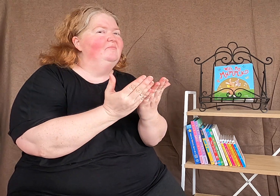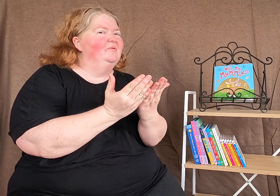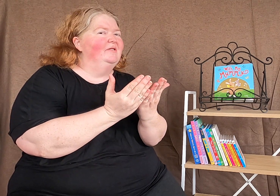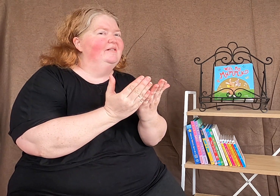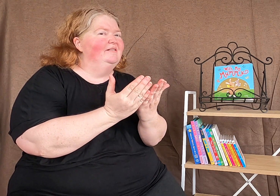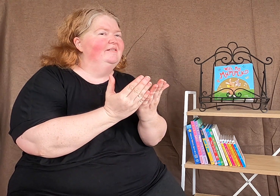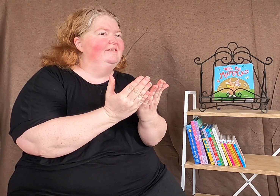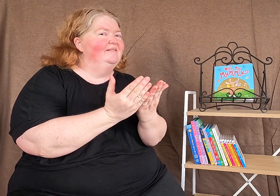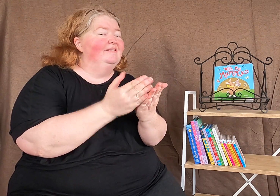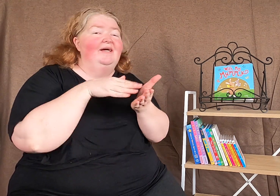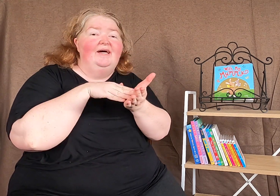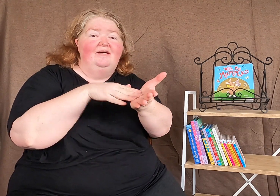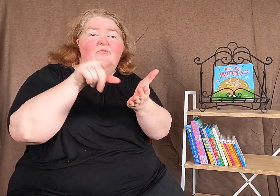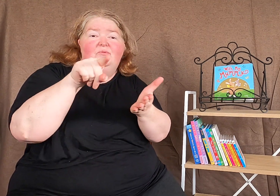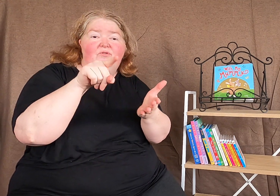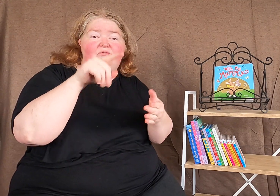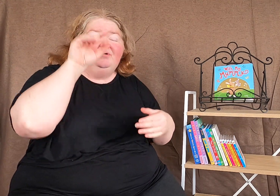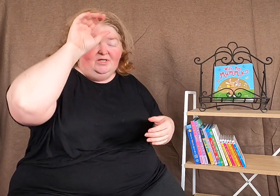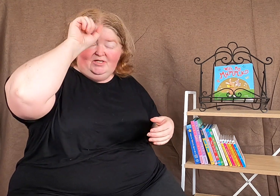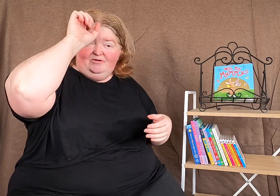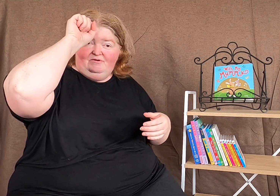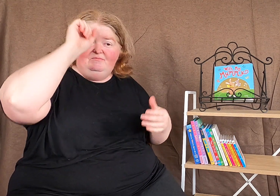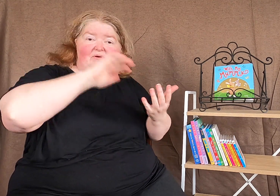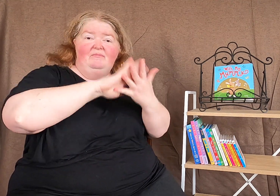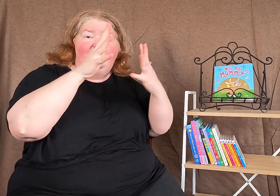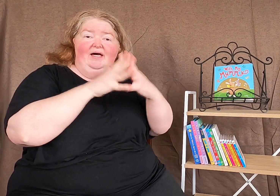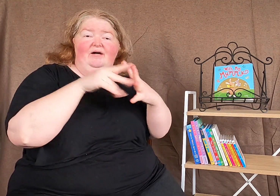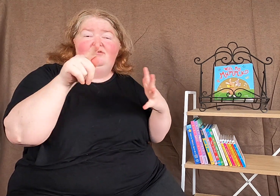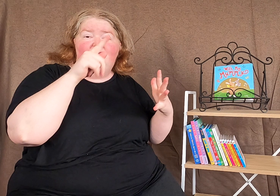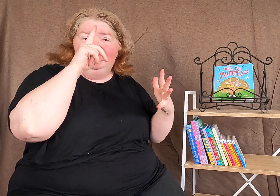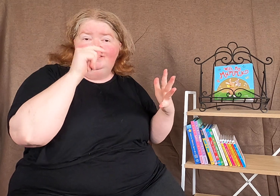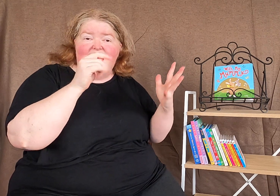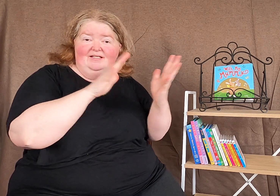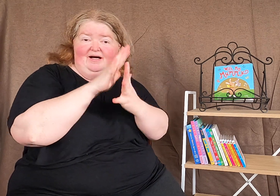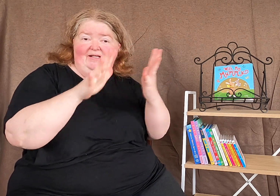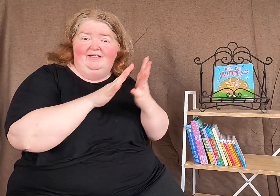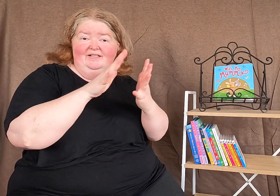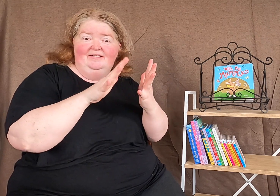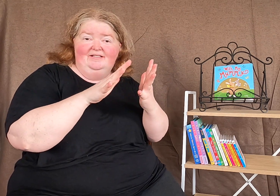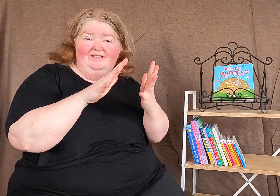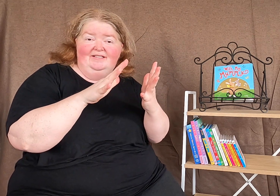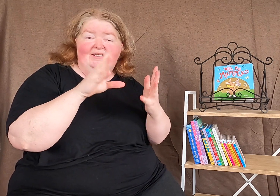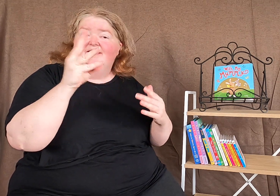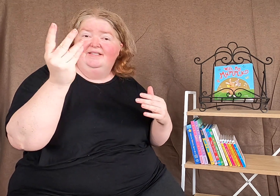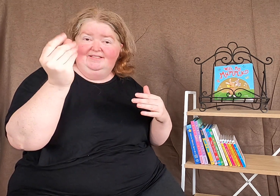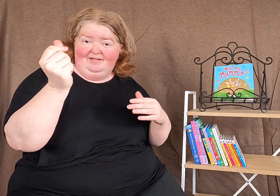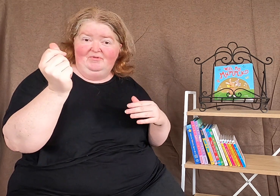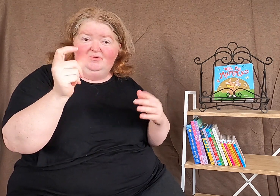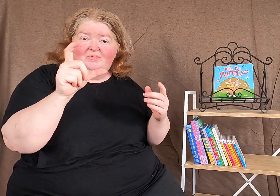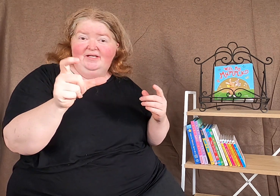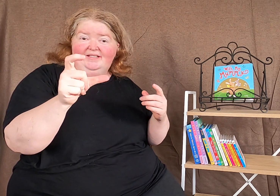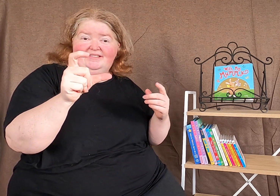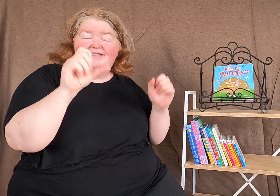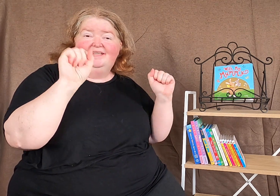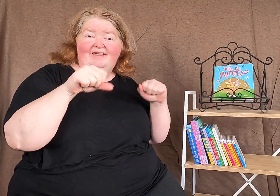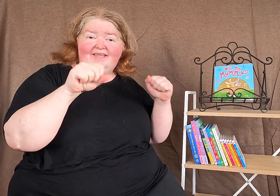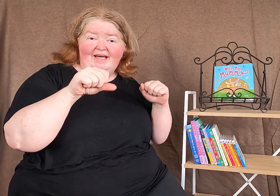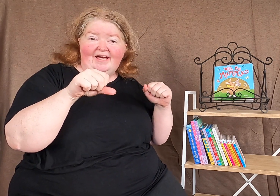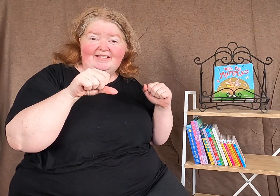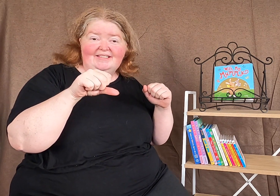book and help you remember how you can sign some of the words. Yes.